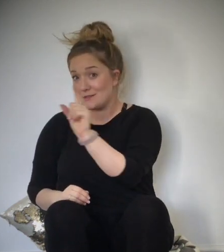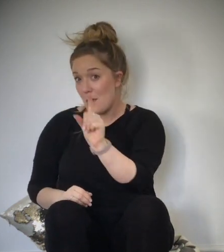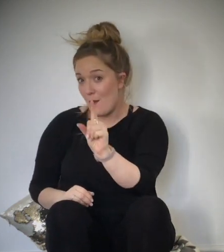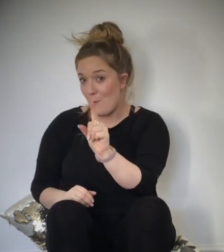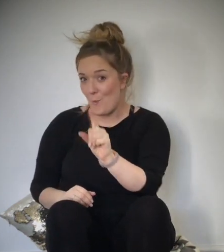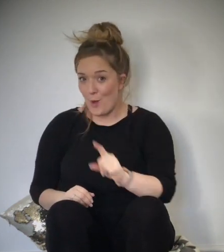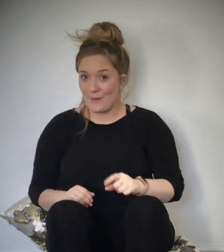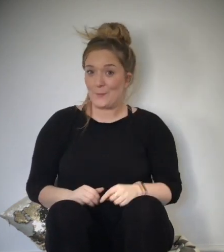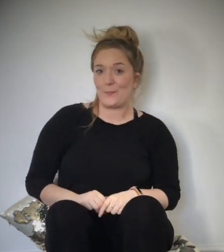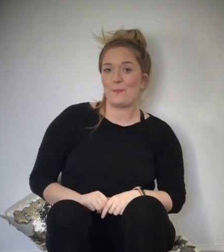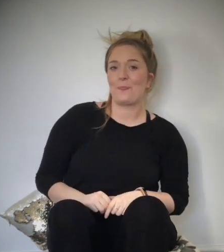someone